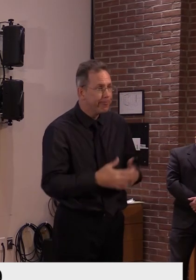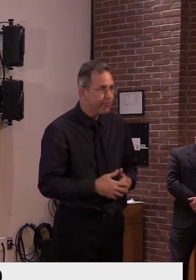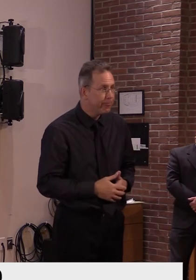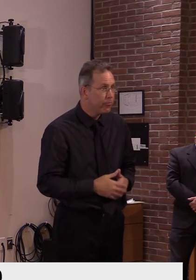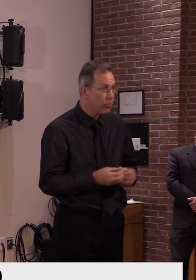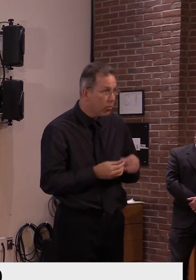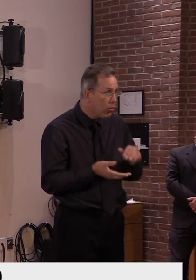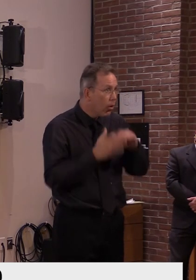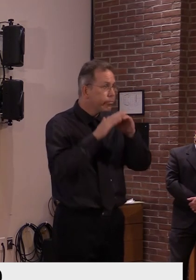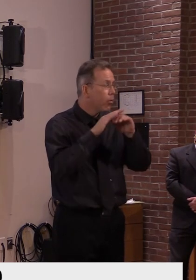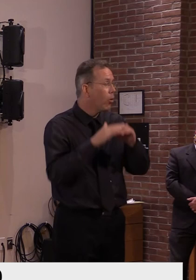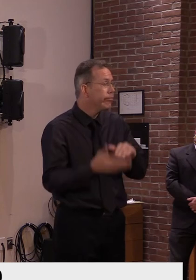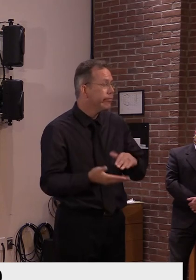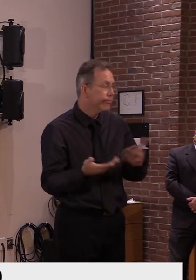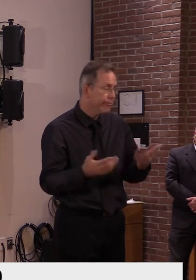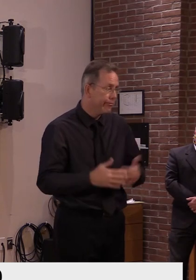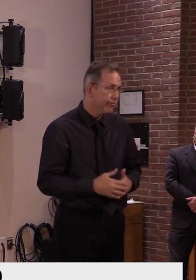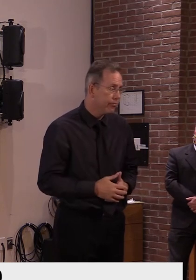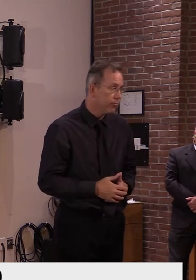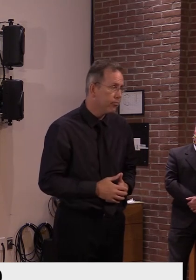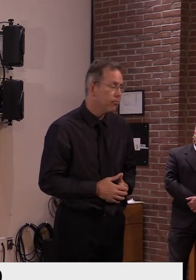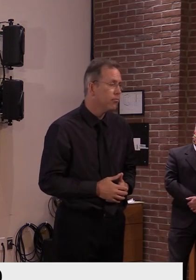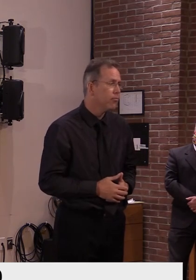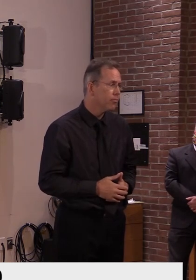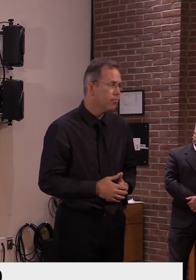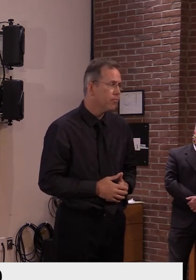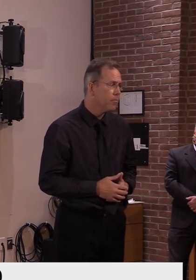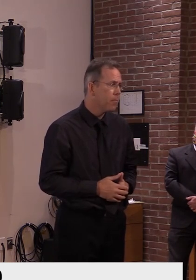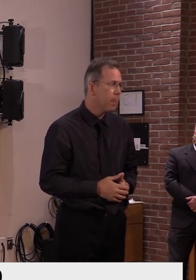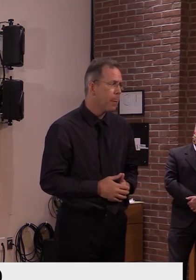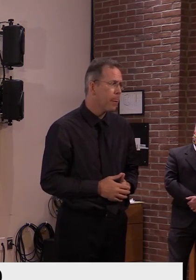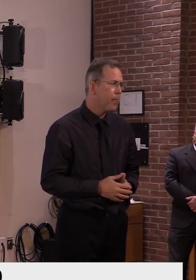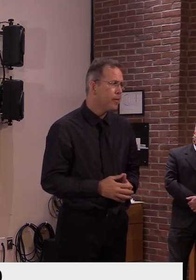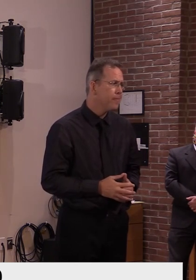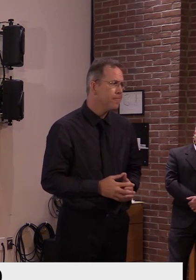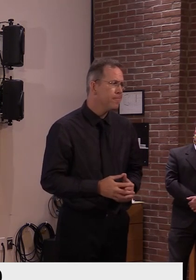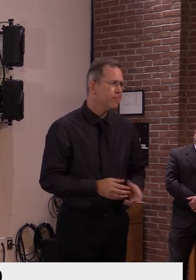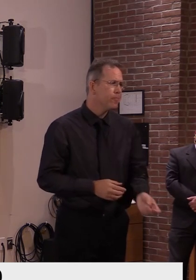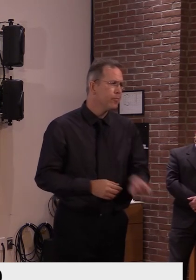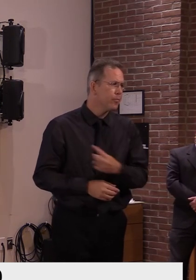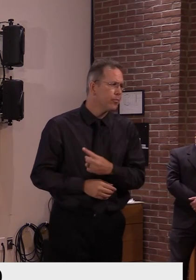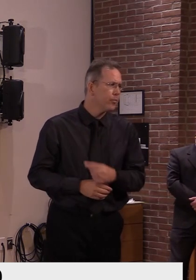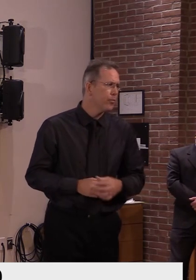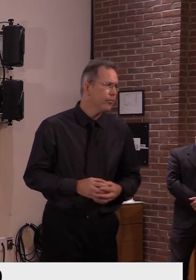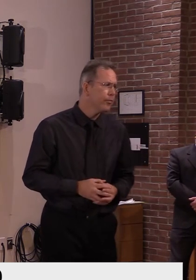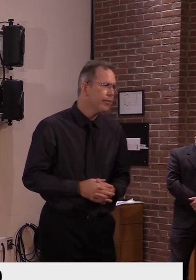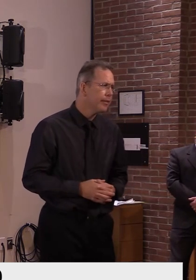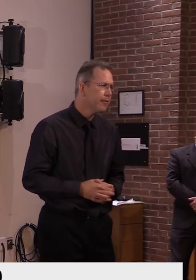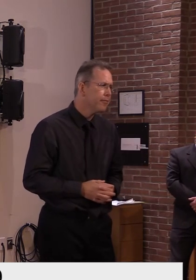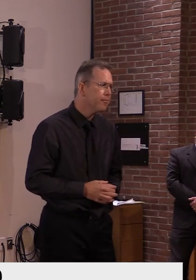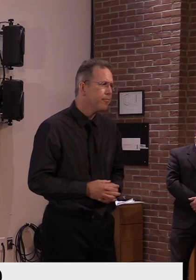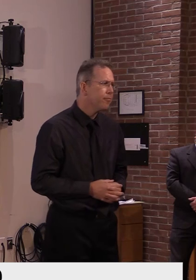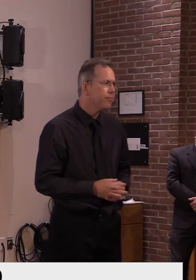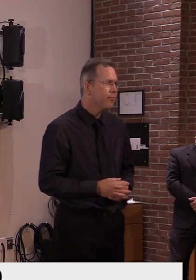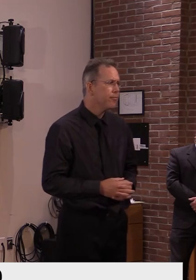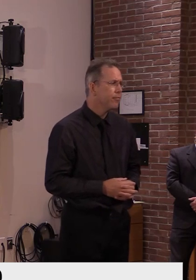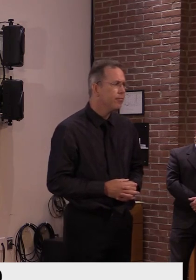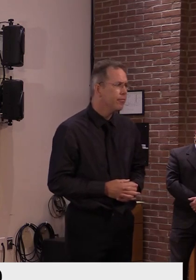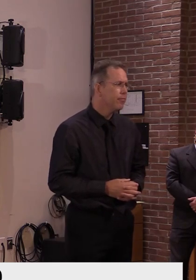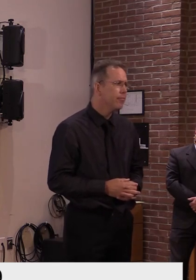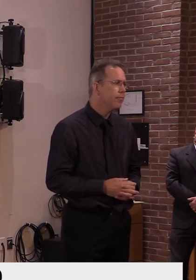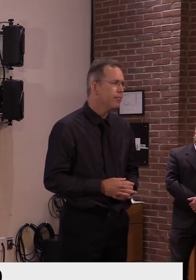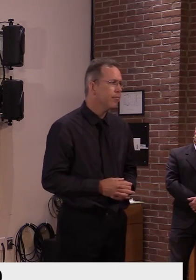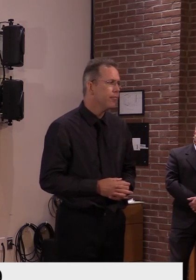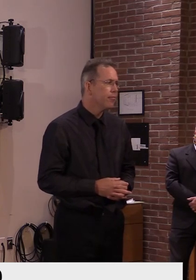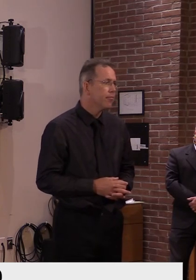But, I mean, it's sort of an accounting question too, at this point, if they don't know how much money they've put out into the, sent out to Vermonters, that they're now going to be